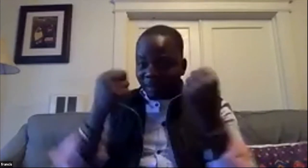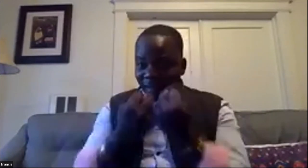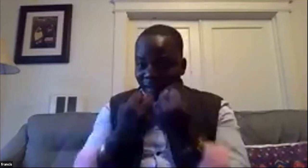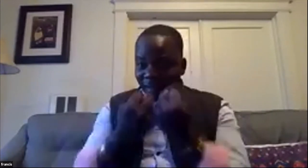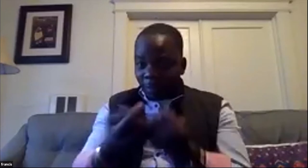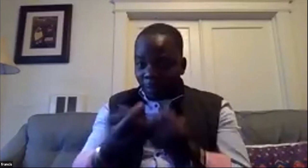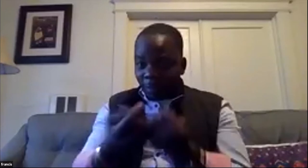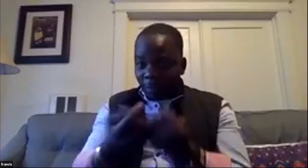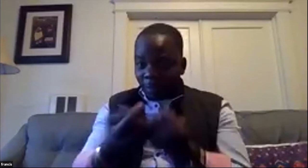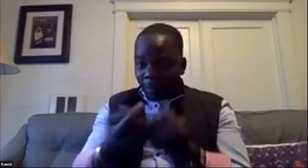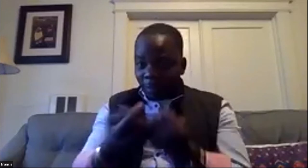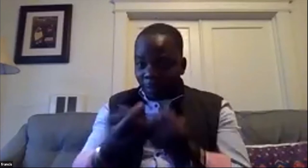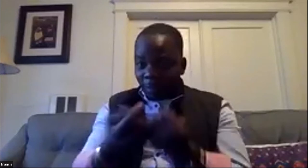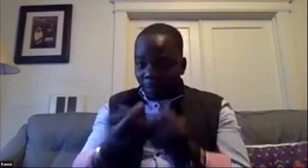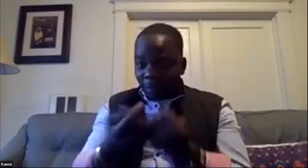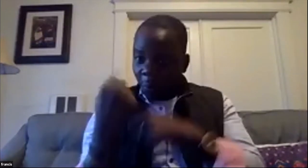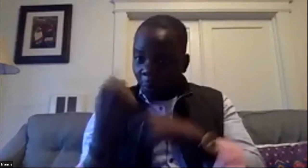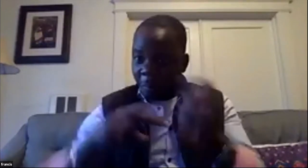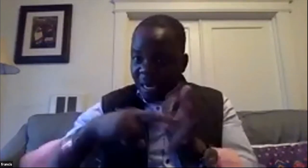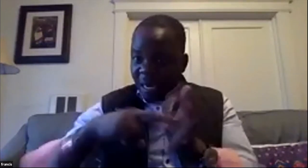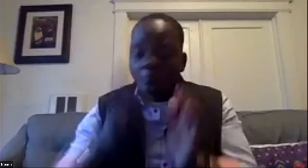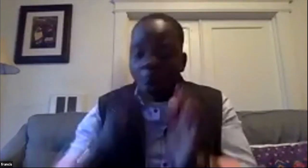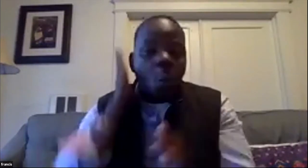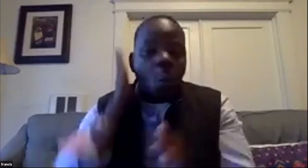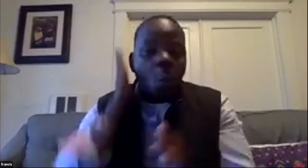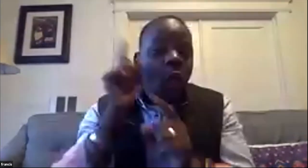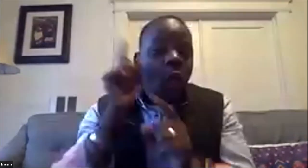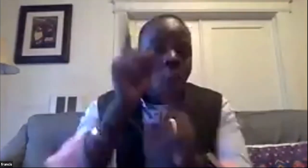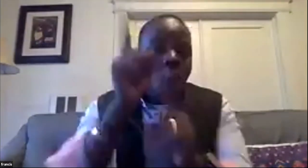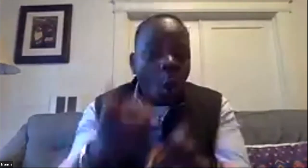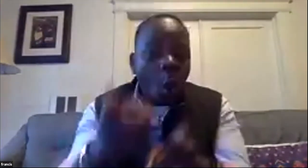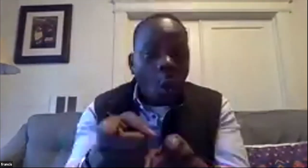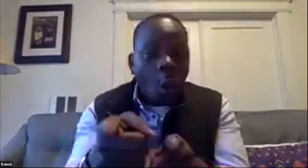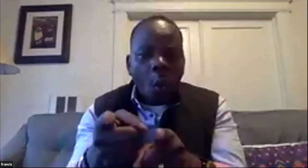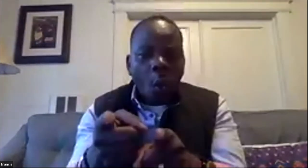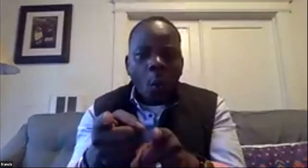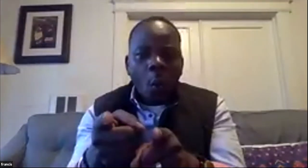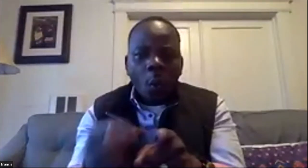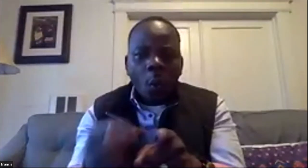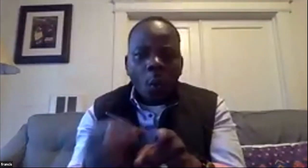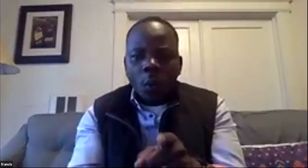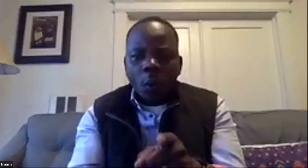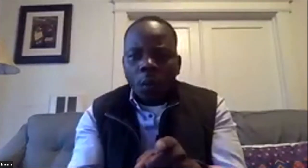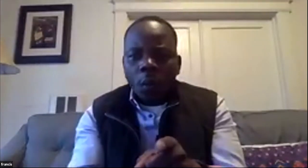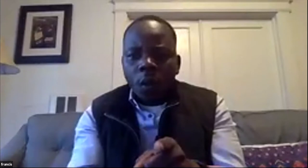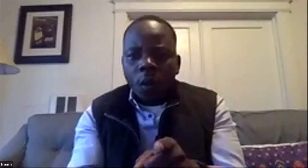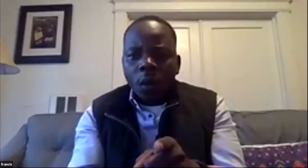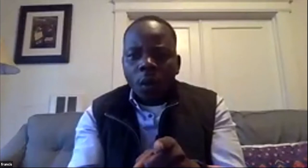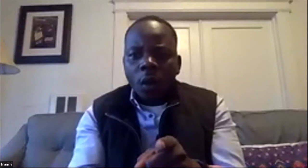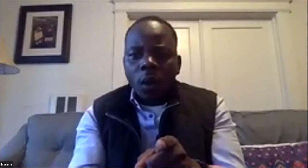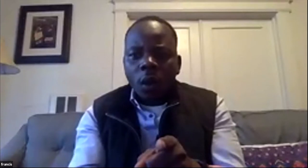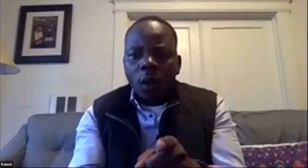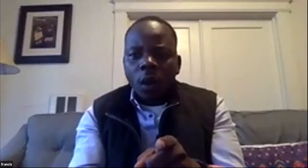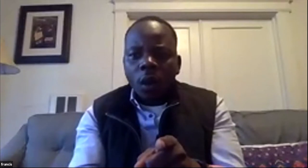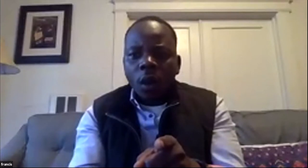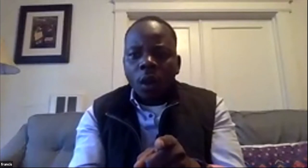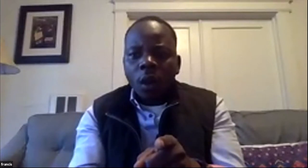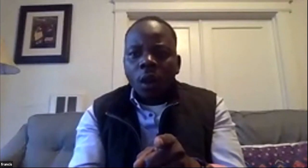well who so there was six that went in last august trained 45 deaf leaders